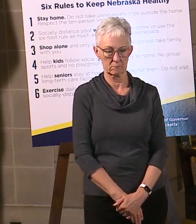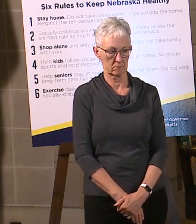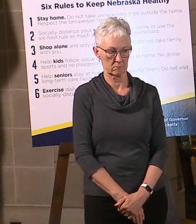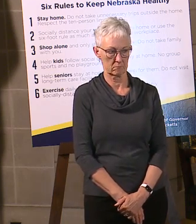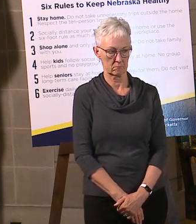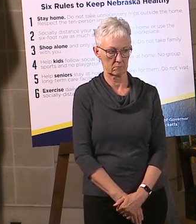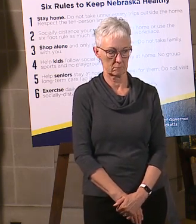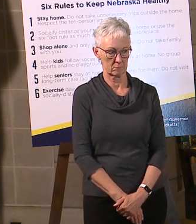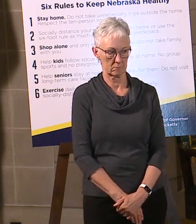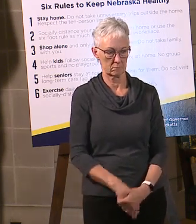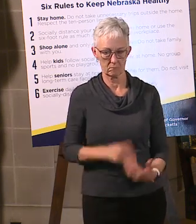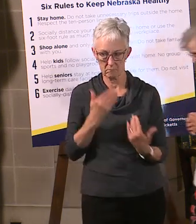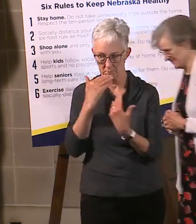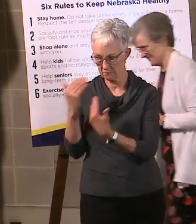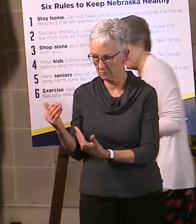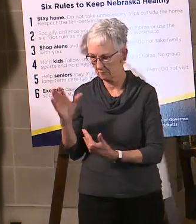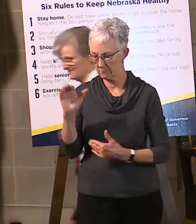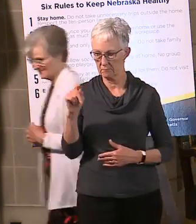Thank you, Kathy.